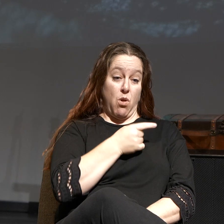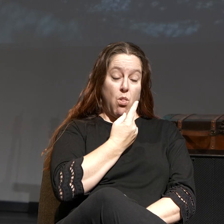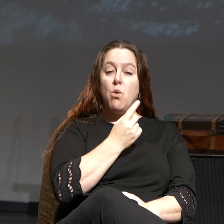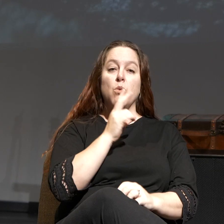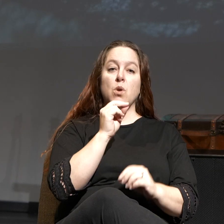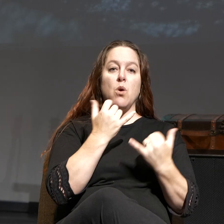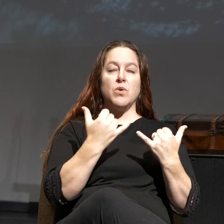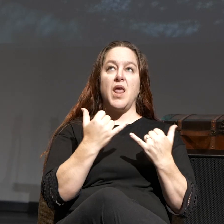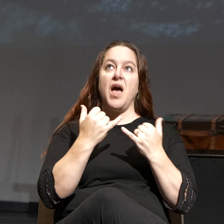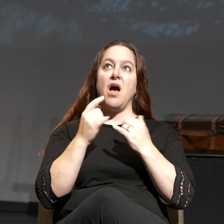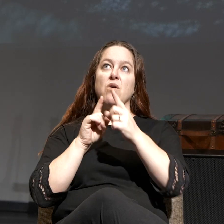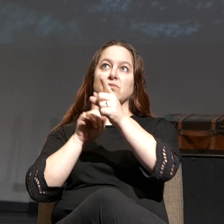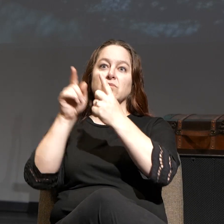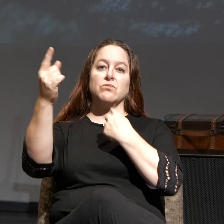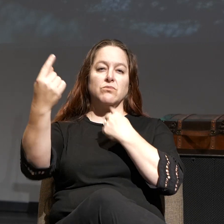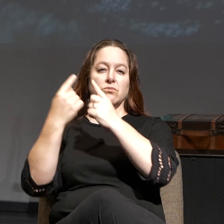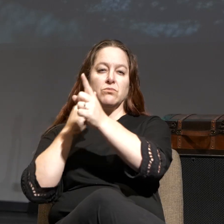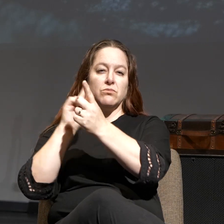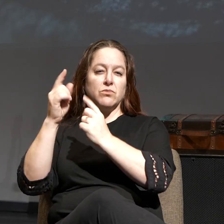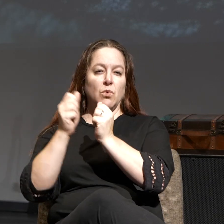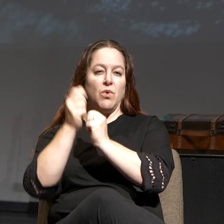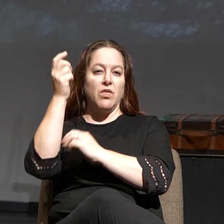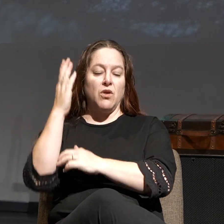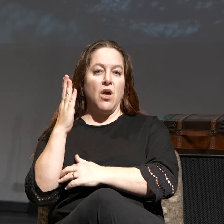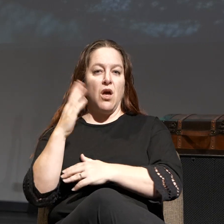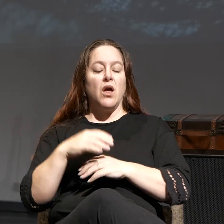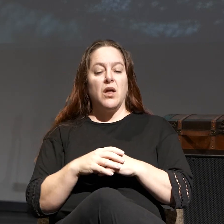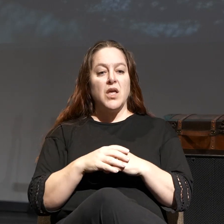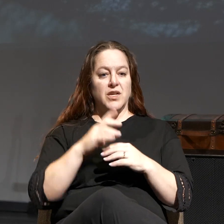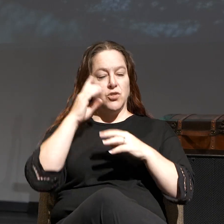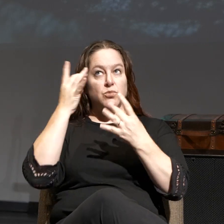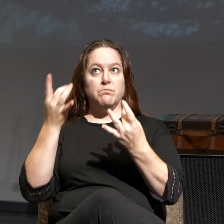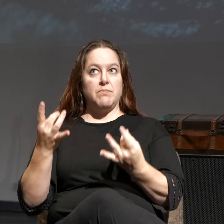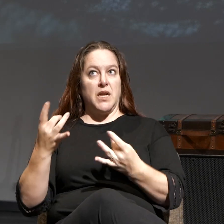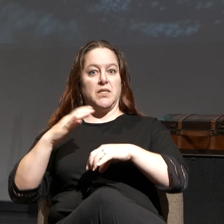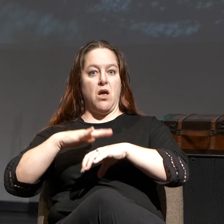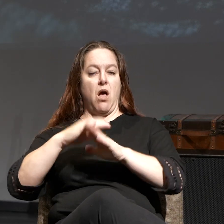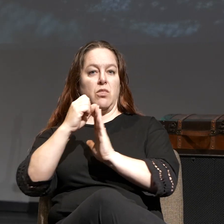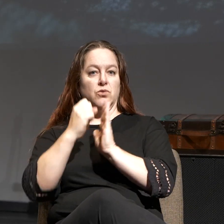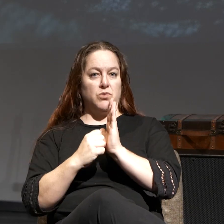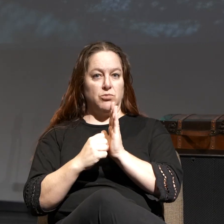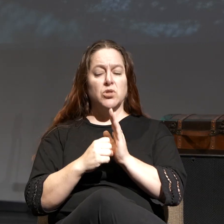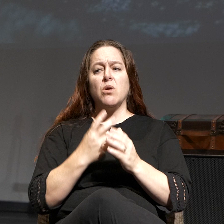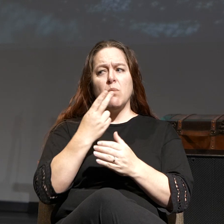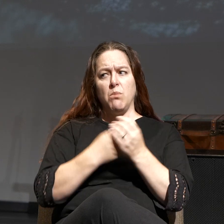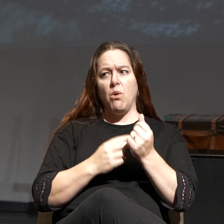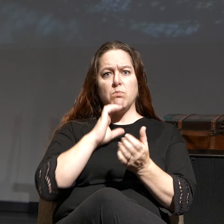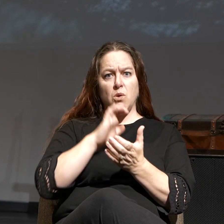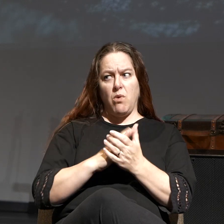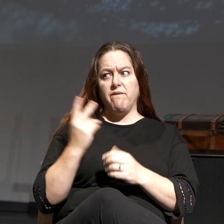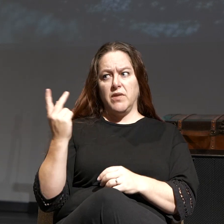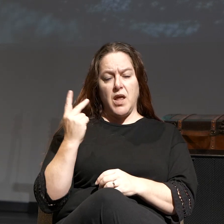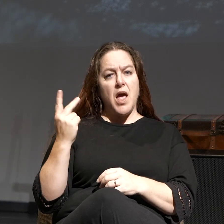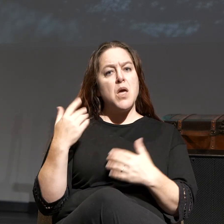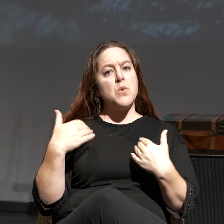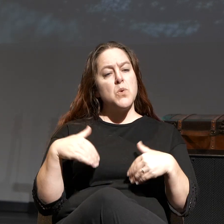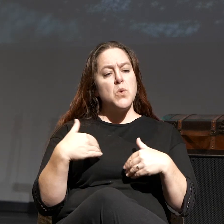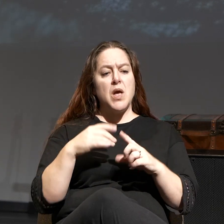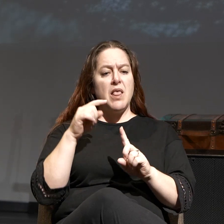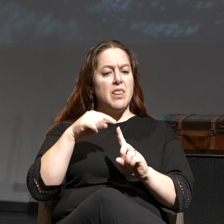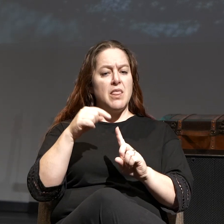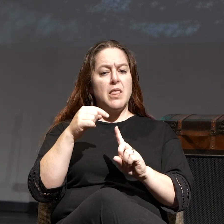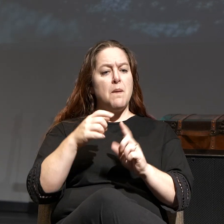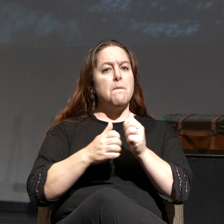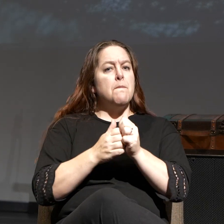on the Scripture. And I don't believe this is an overstatement. This is very true for both my wife and I. This is perhaps the single most